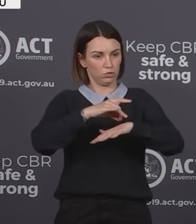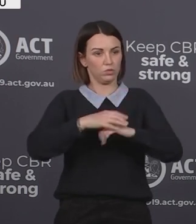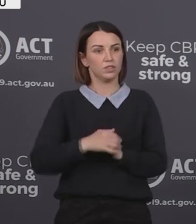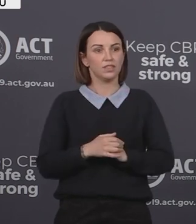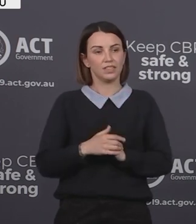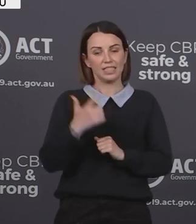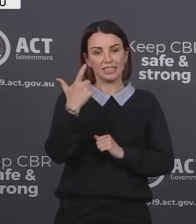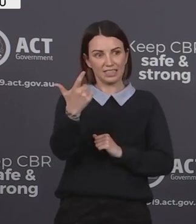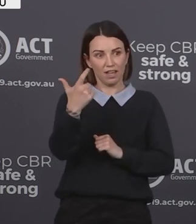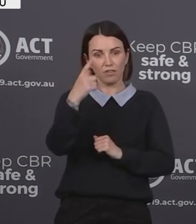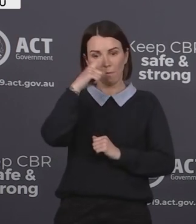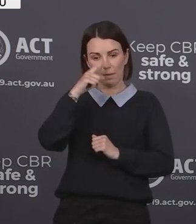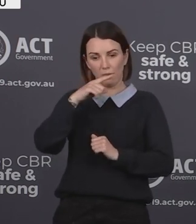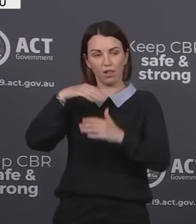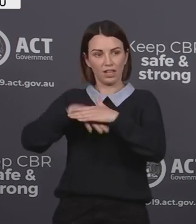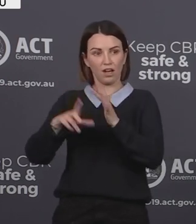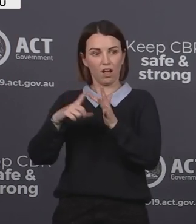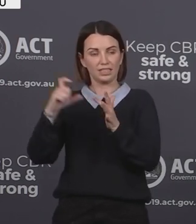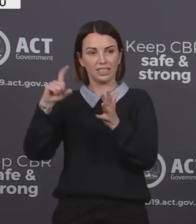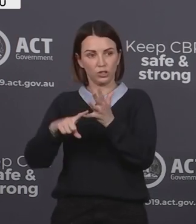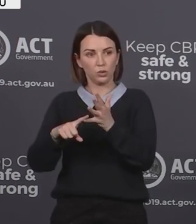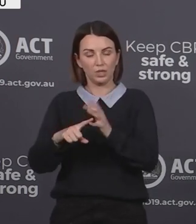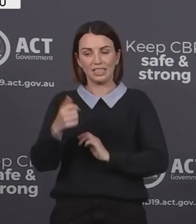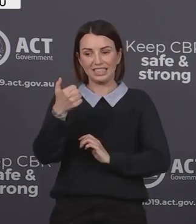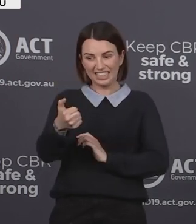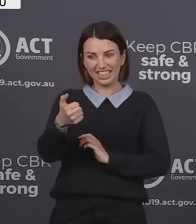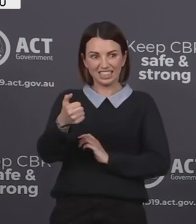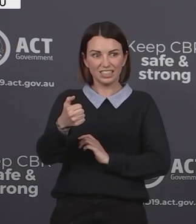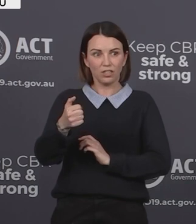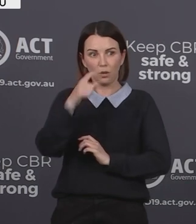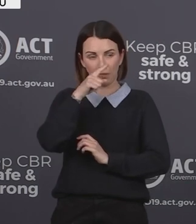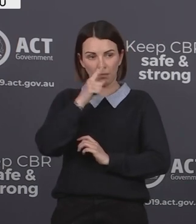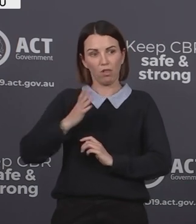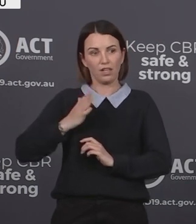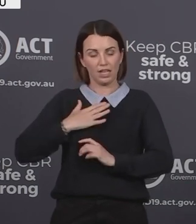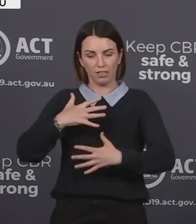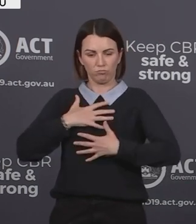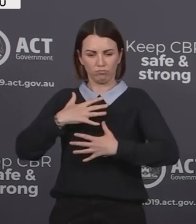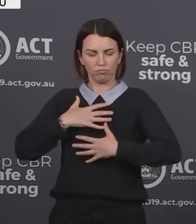Seven people were in ICU, with six of those requiring ventilation.